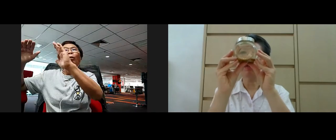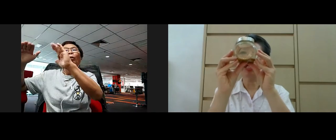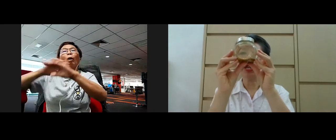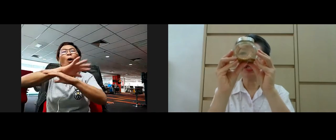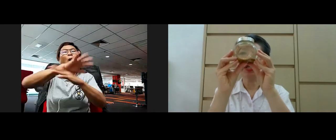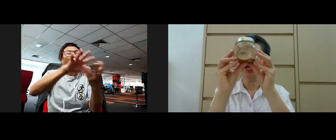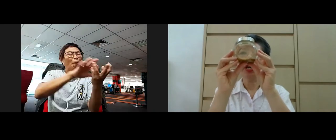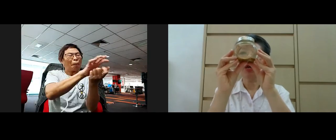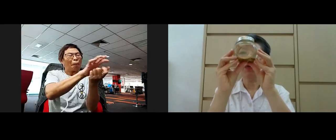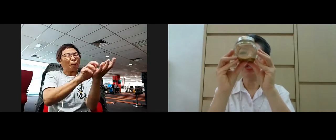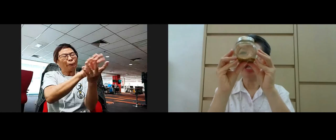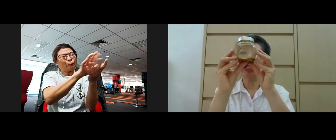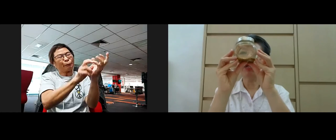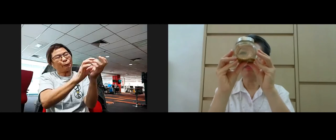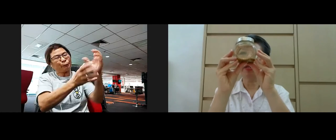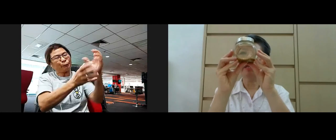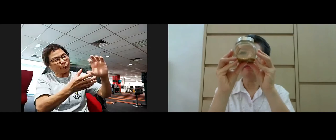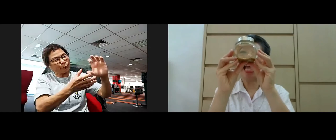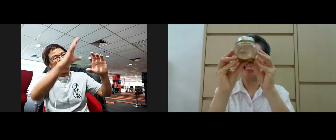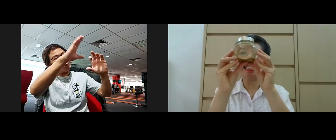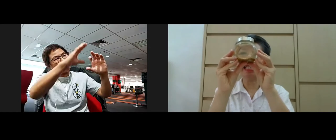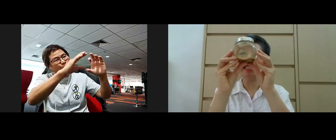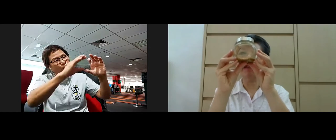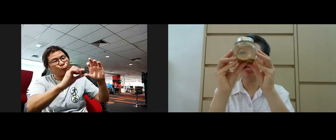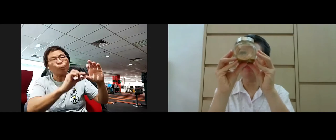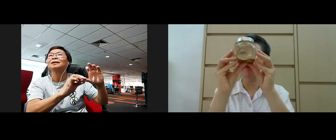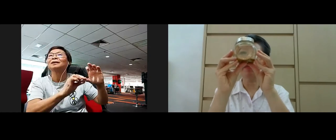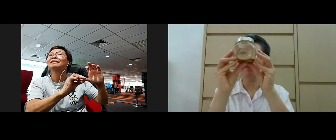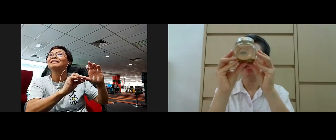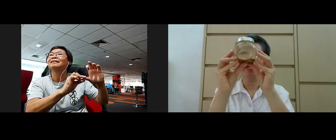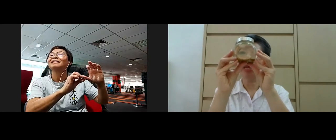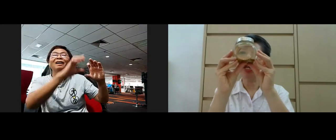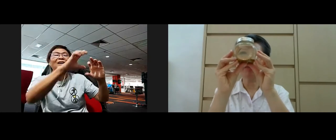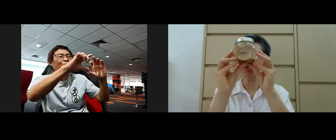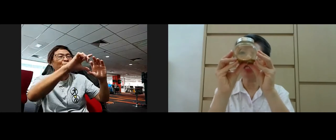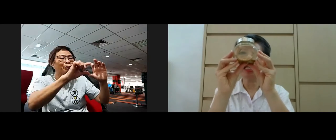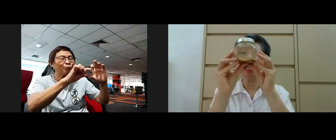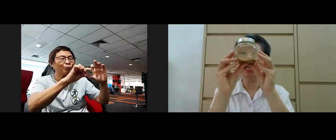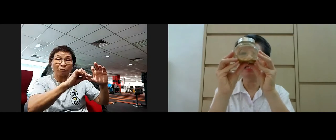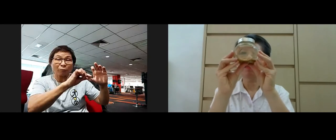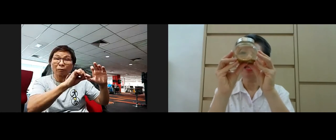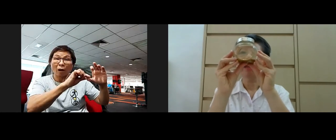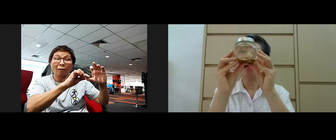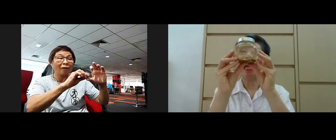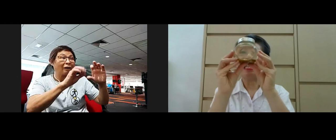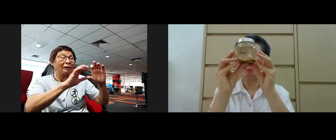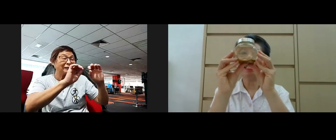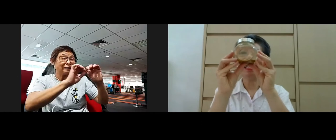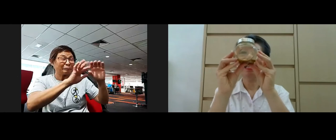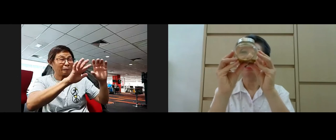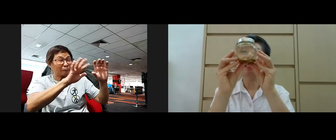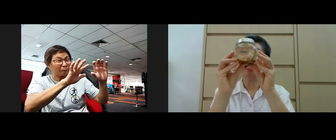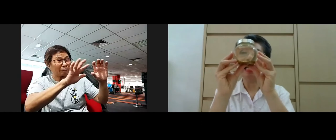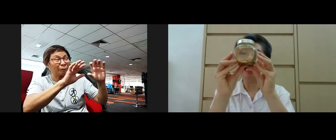impurities will sink to the bottom at least settle down at the bottom it may not be totally clear but at